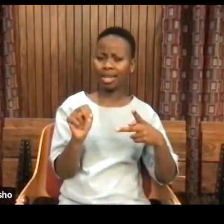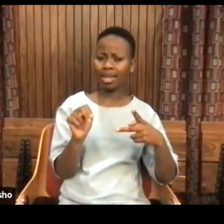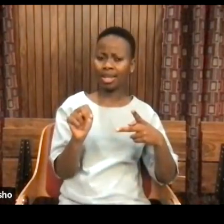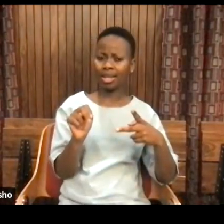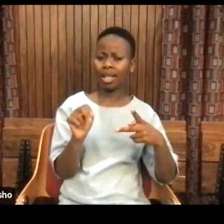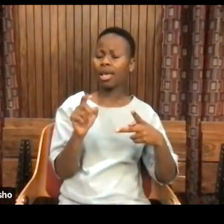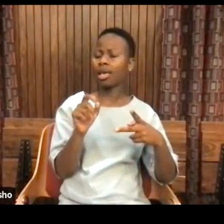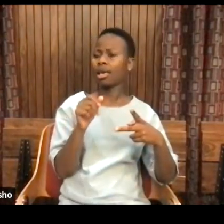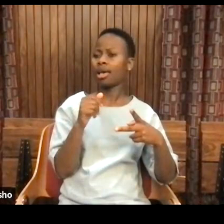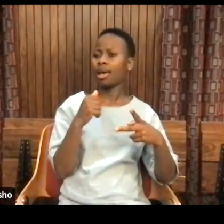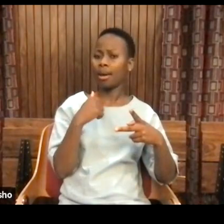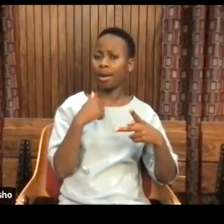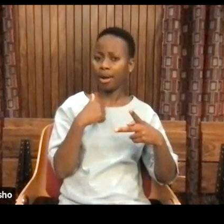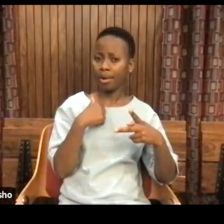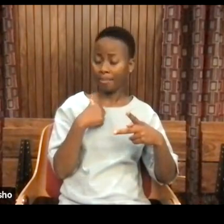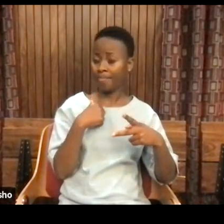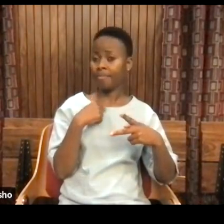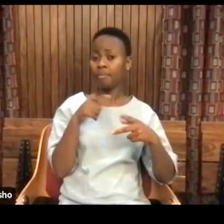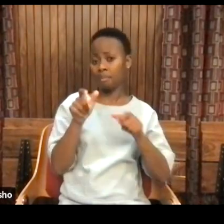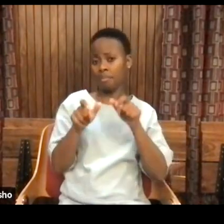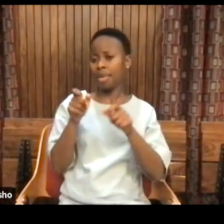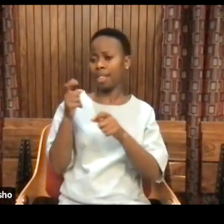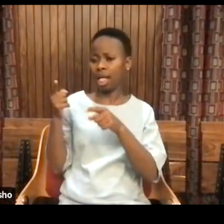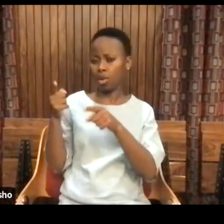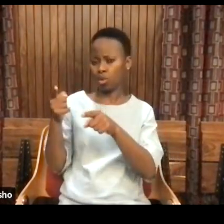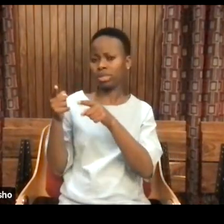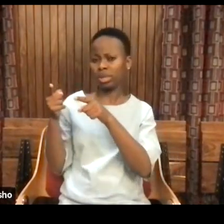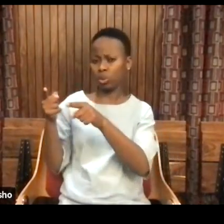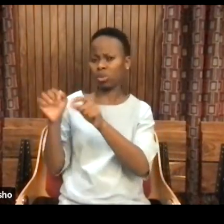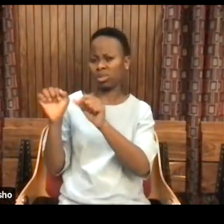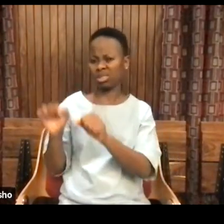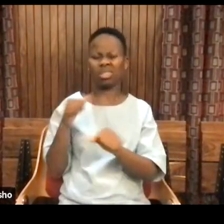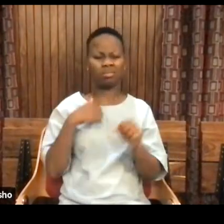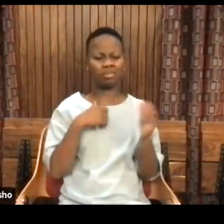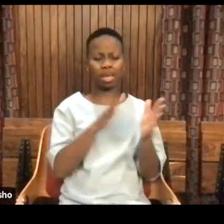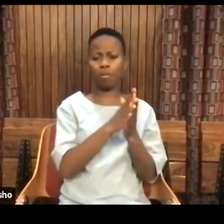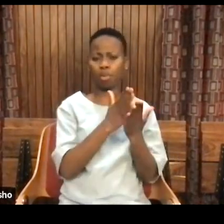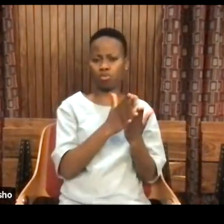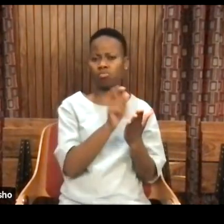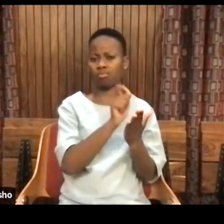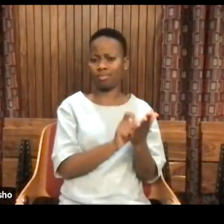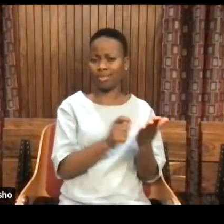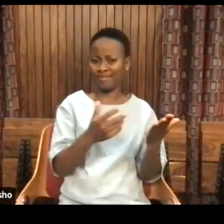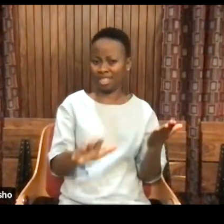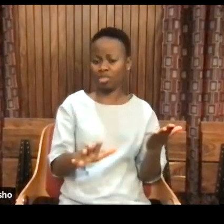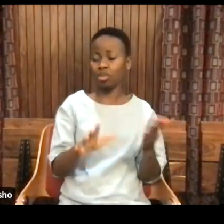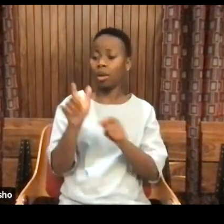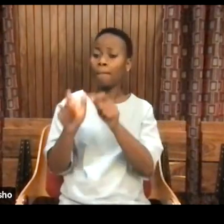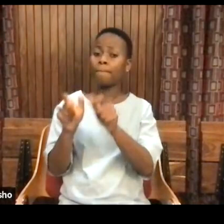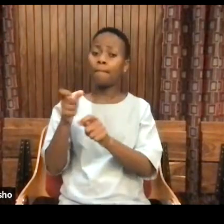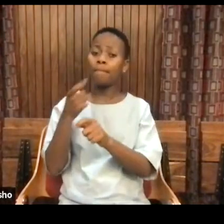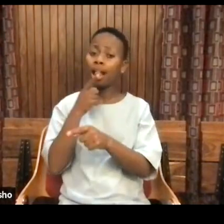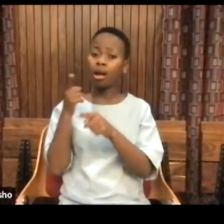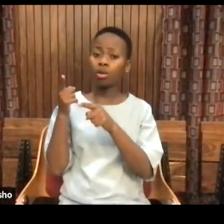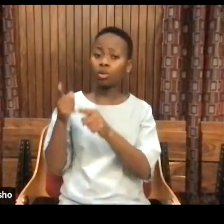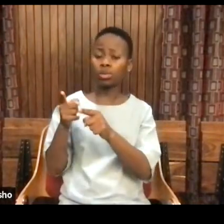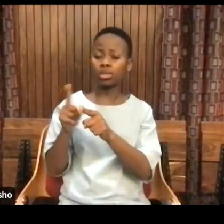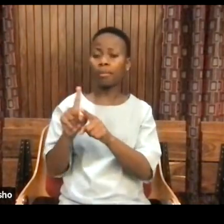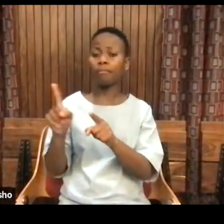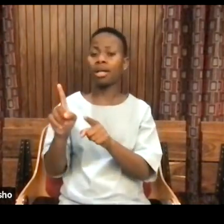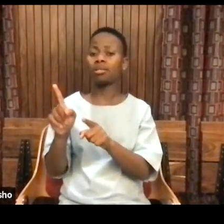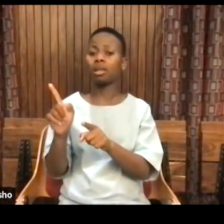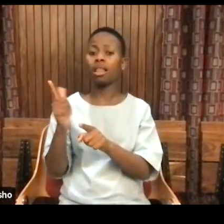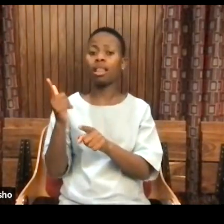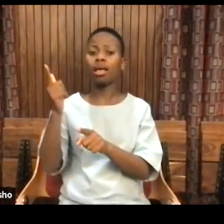by accusation, something I write on a lot, who are lynched by virtue of accusation. And when the dust